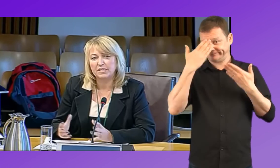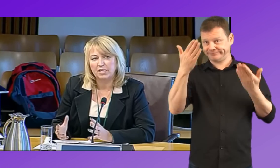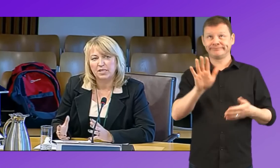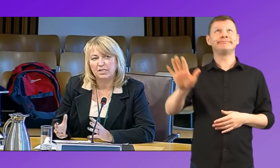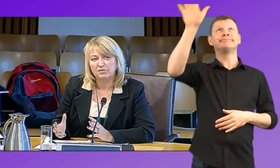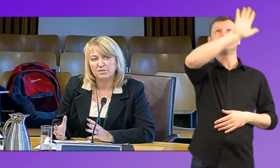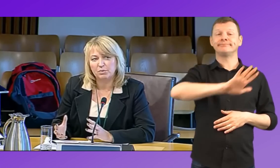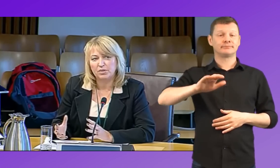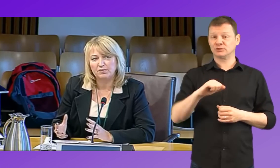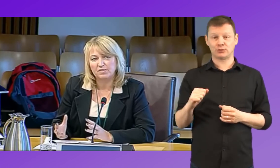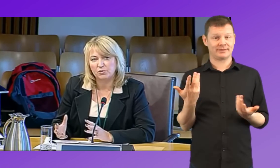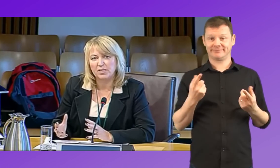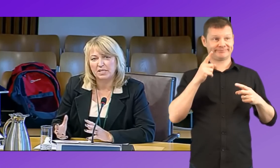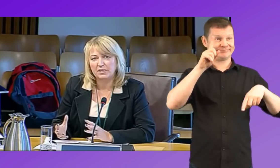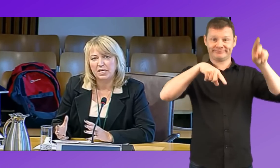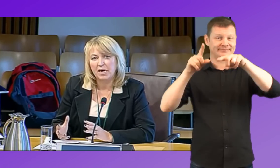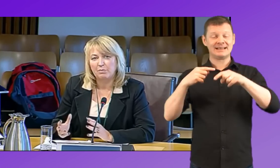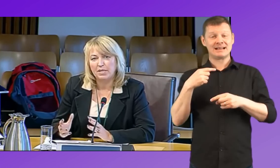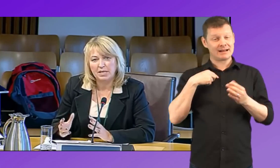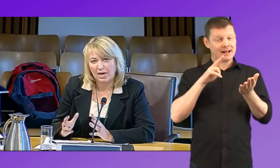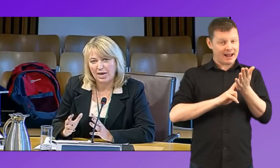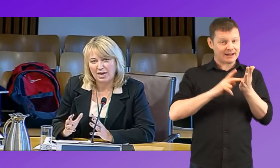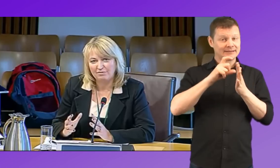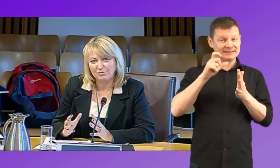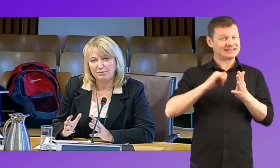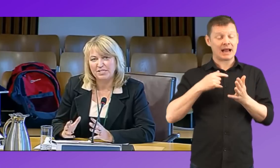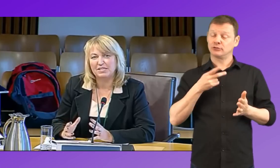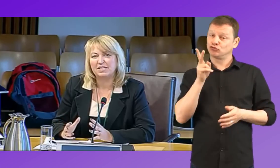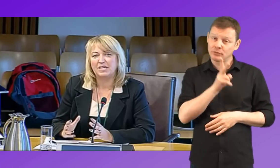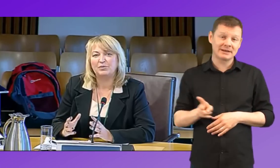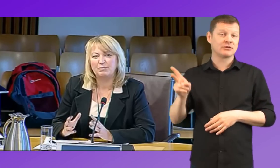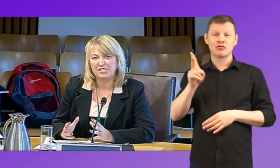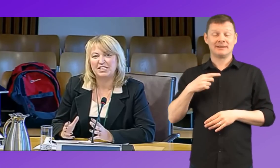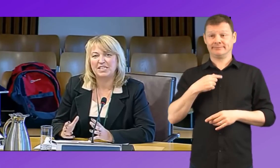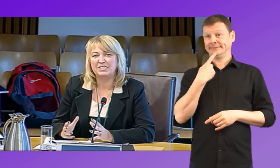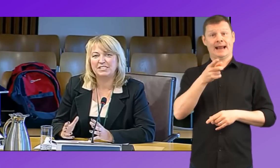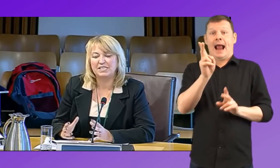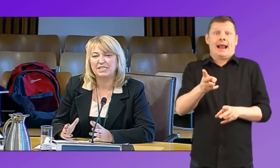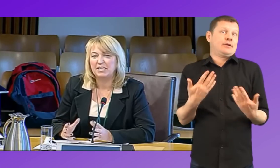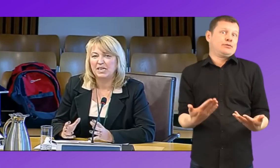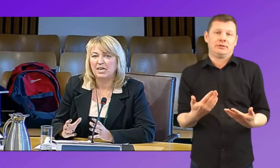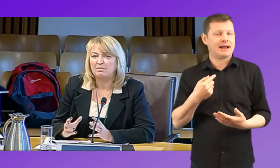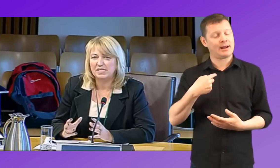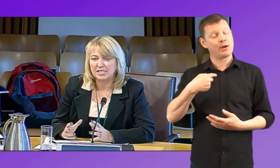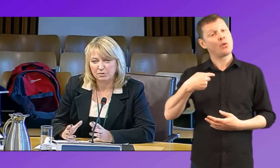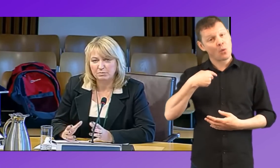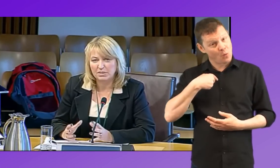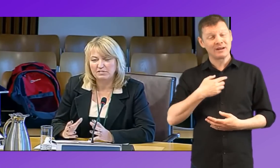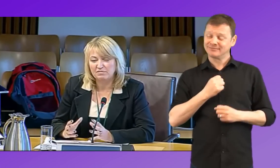of support that's going in. And we have repeatedly, and I'll repeat it again today, said we believe